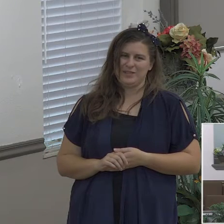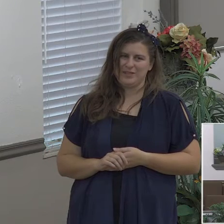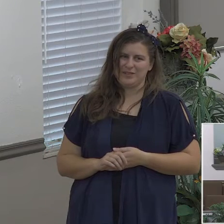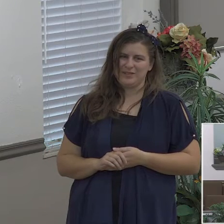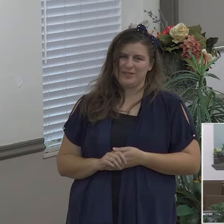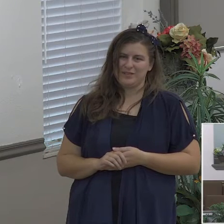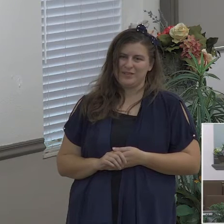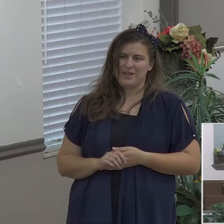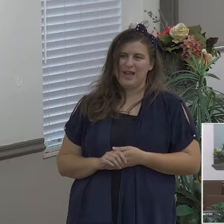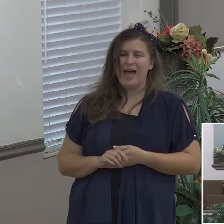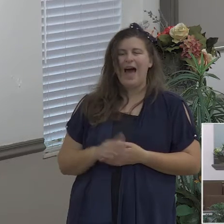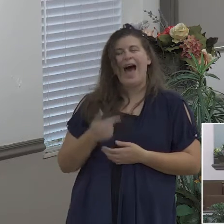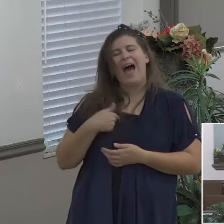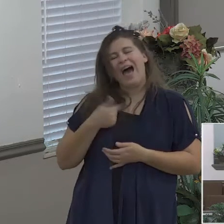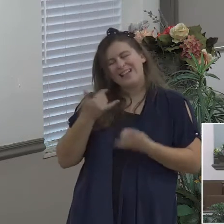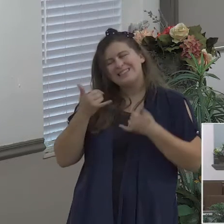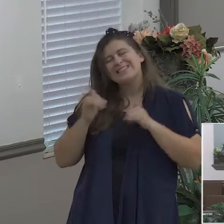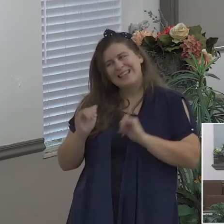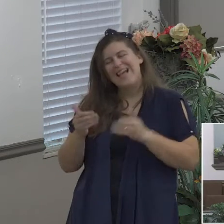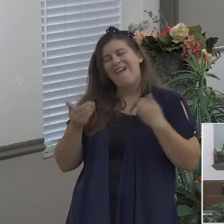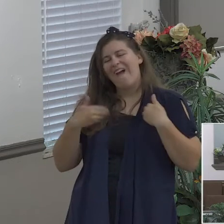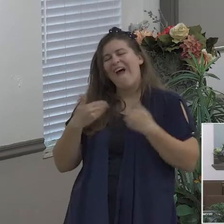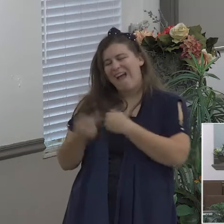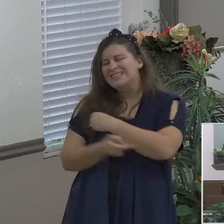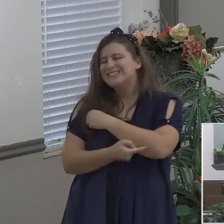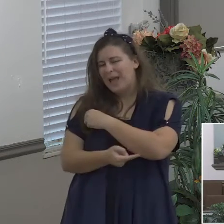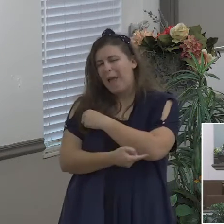I had people all around me using drugs